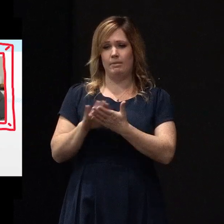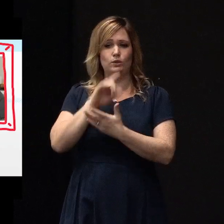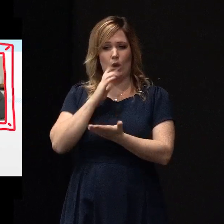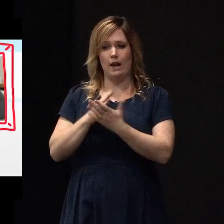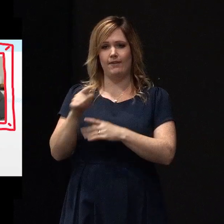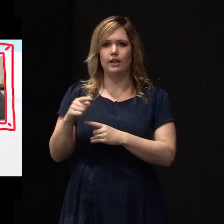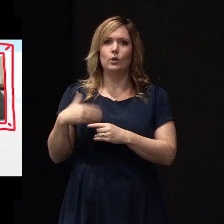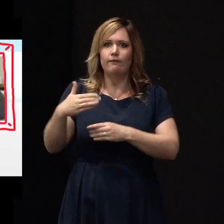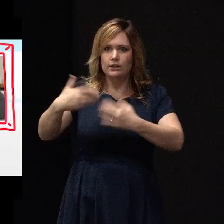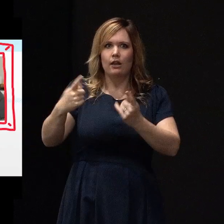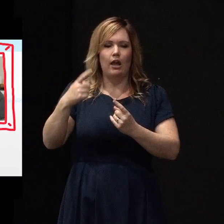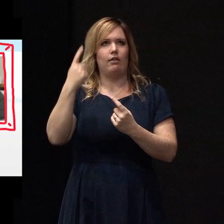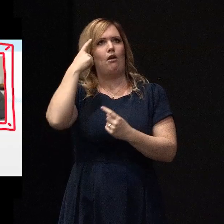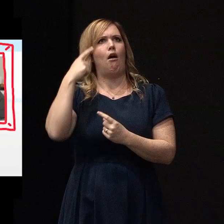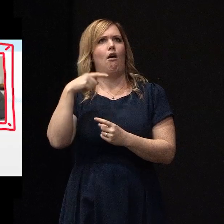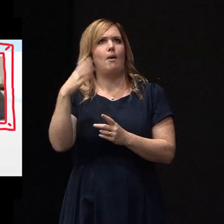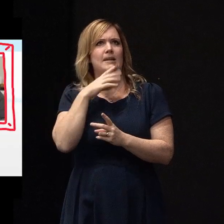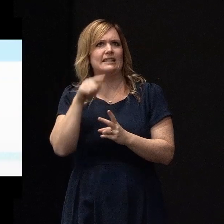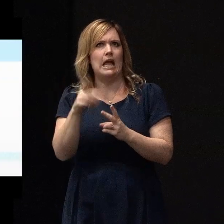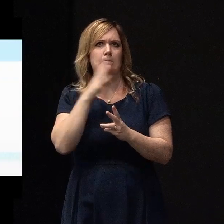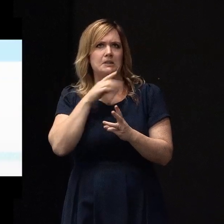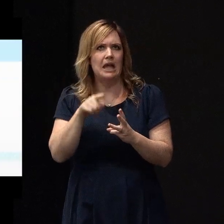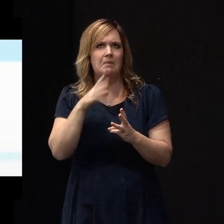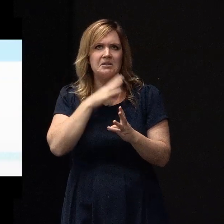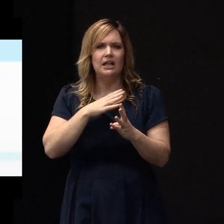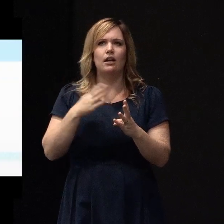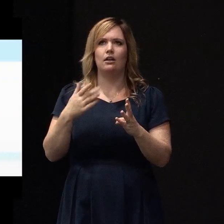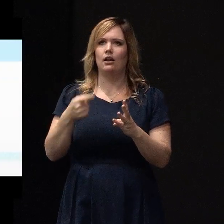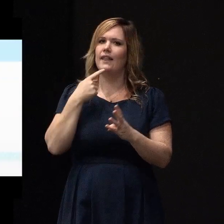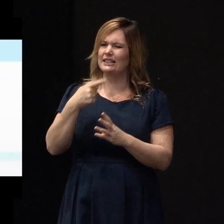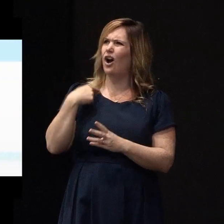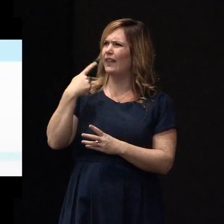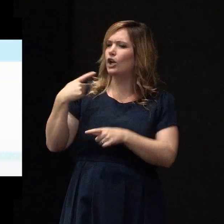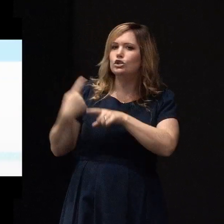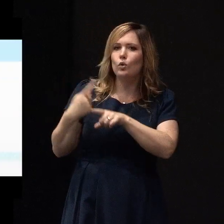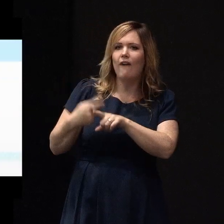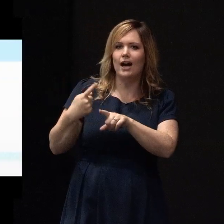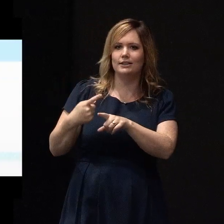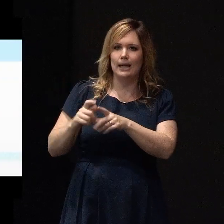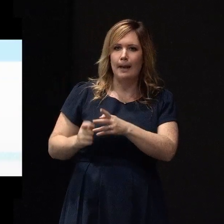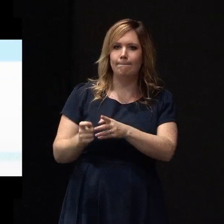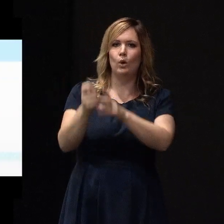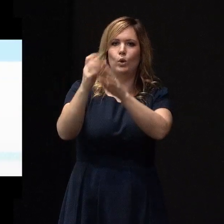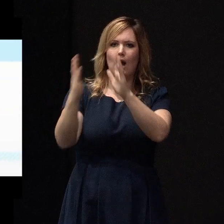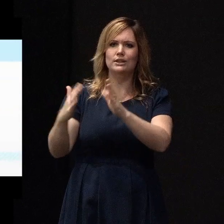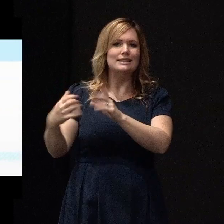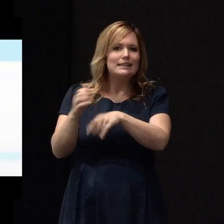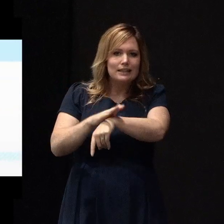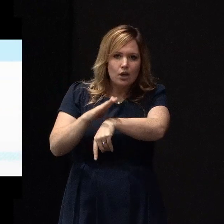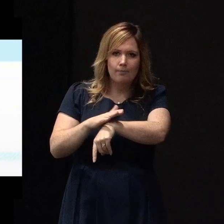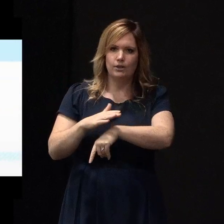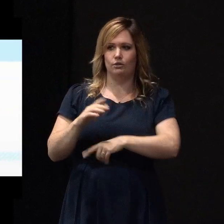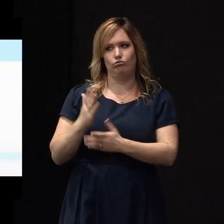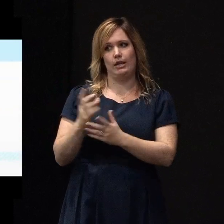reminder of what they missed. In the end, they said, I think we did it too fast. We didn't take enough time. It's most